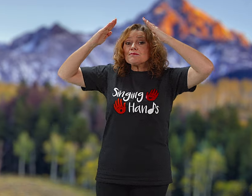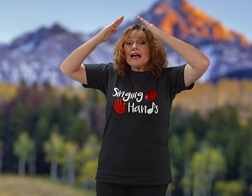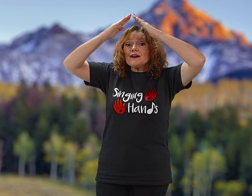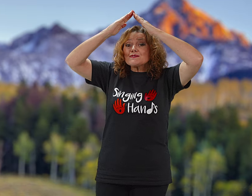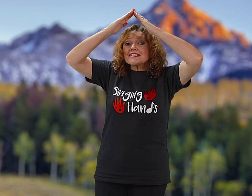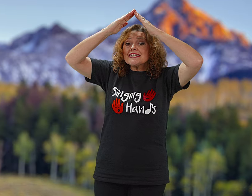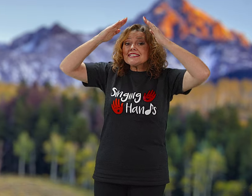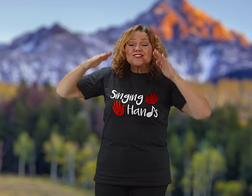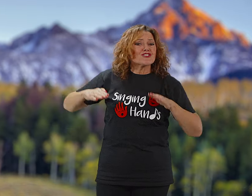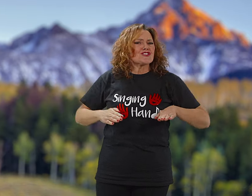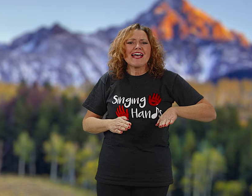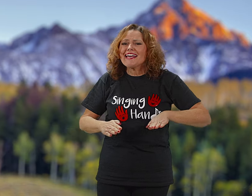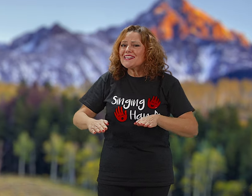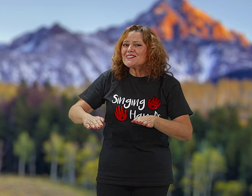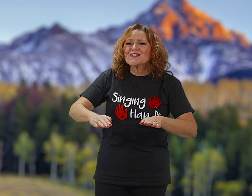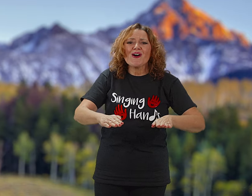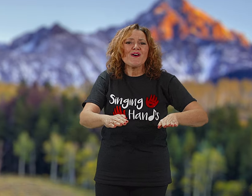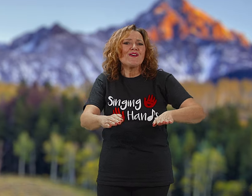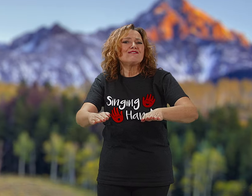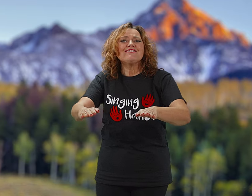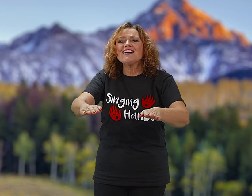Mountains, Shenandoah River.